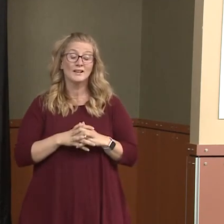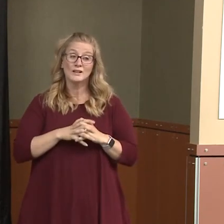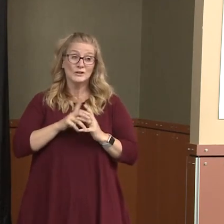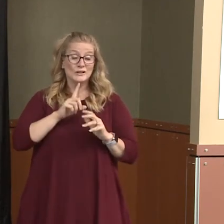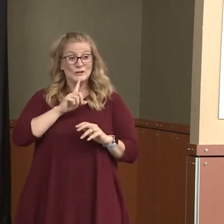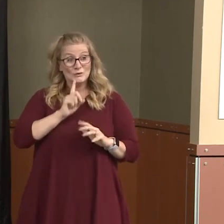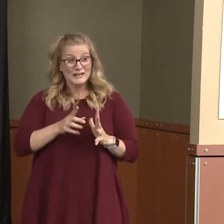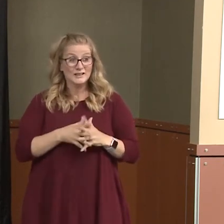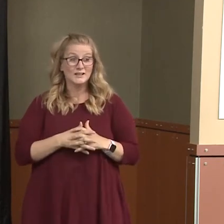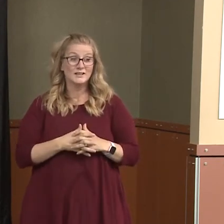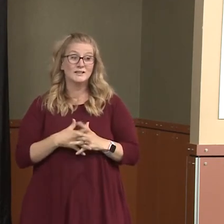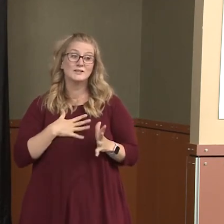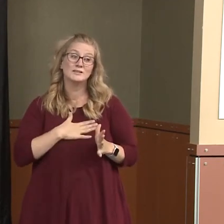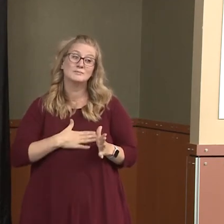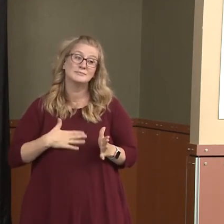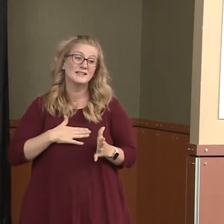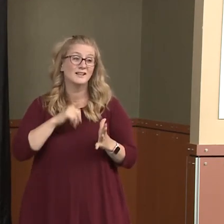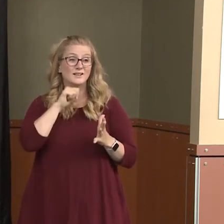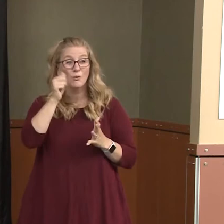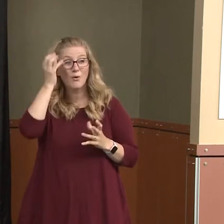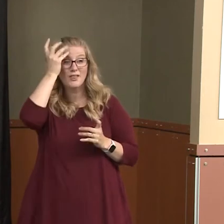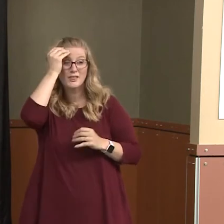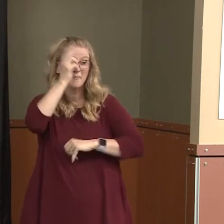not think about hospital workers